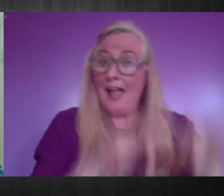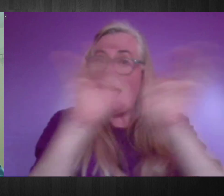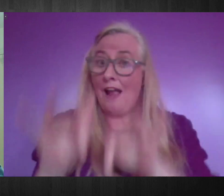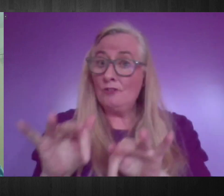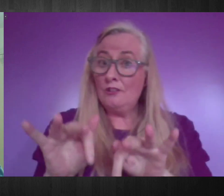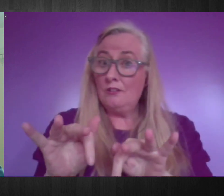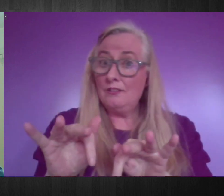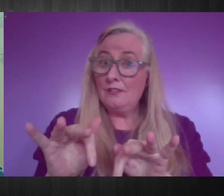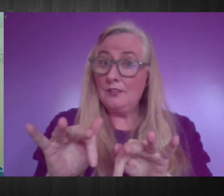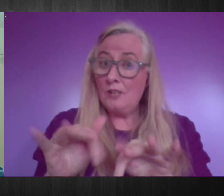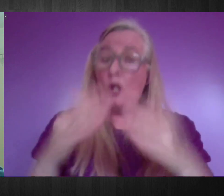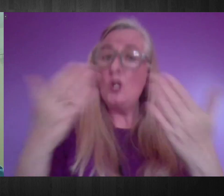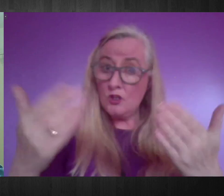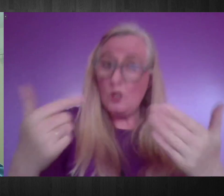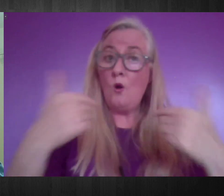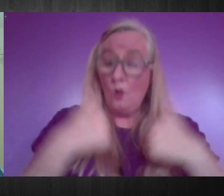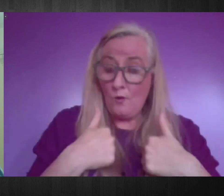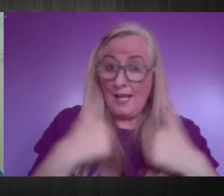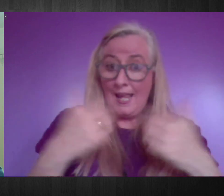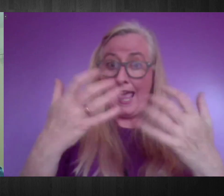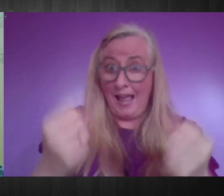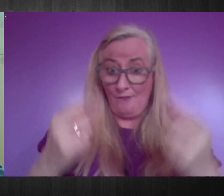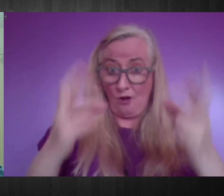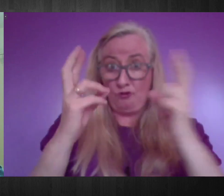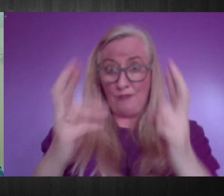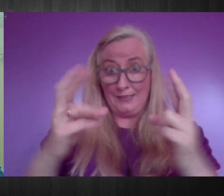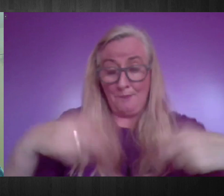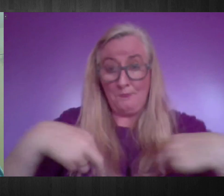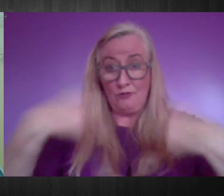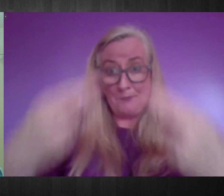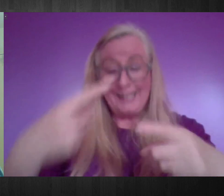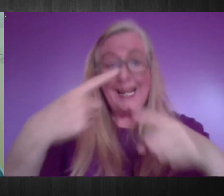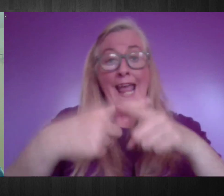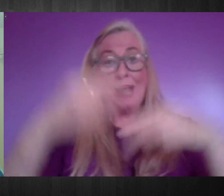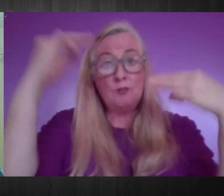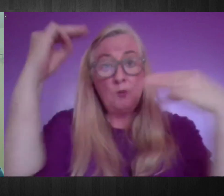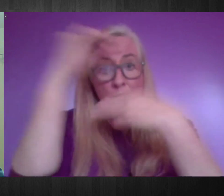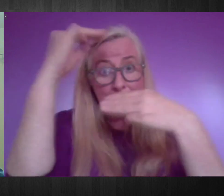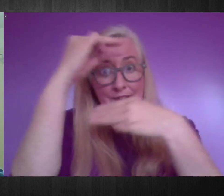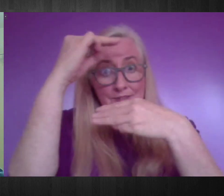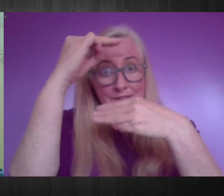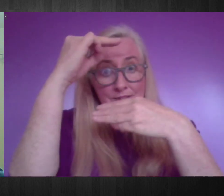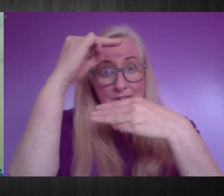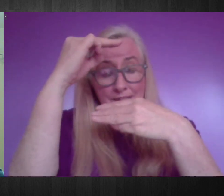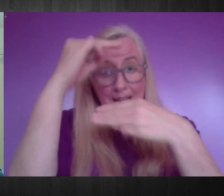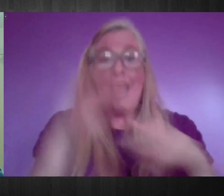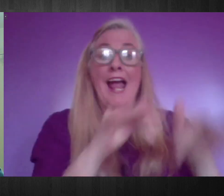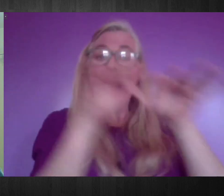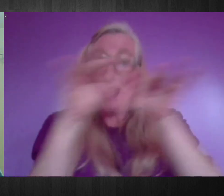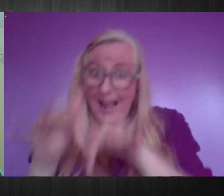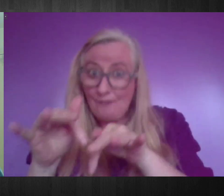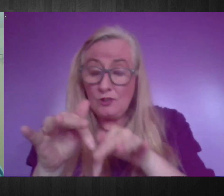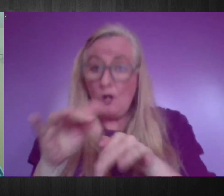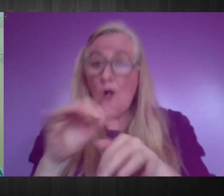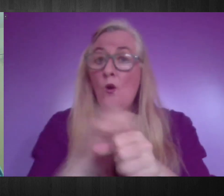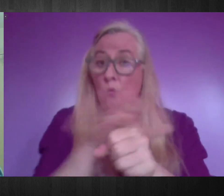our rights need to be respected, they need to be protected and fulfilled during and indeed after COVID-19. So I think we'll have